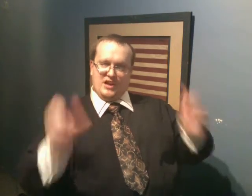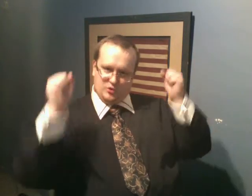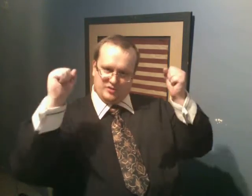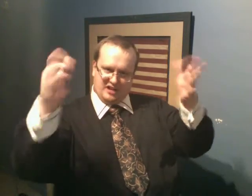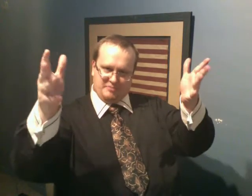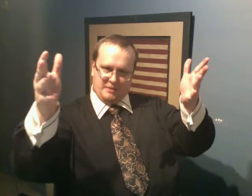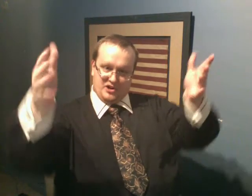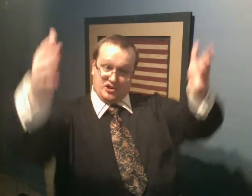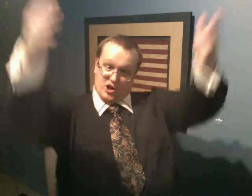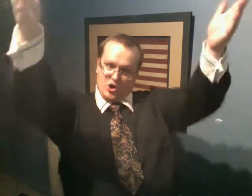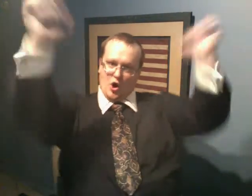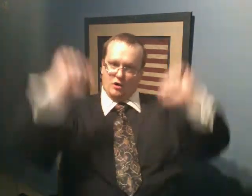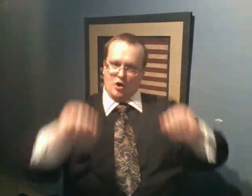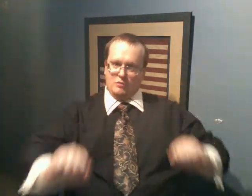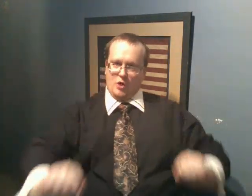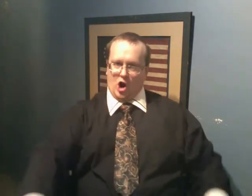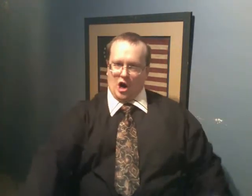ready to self-publish your own book.